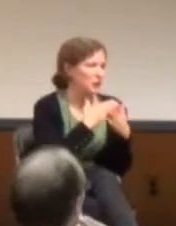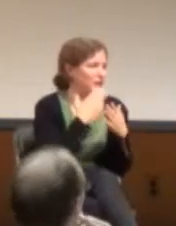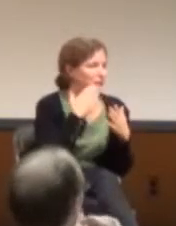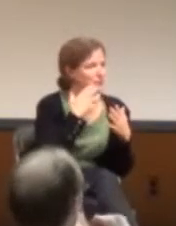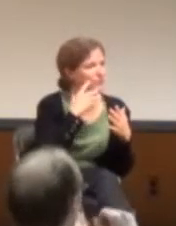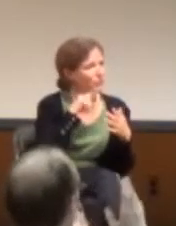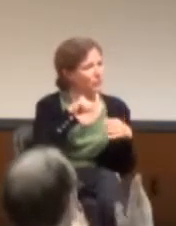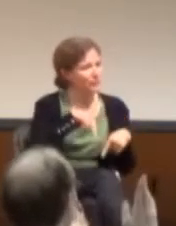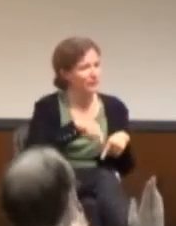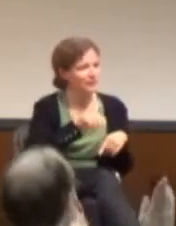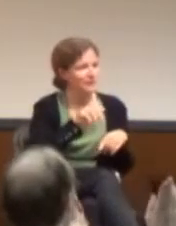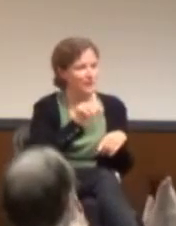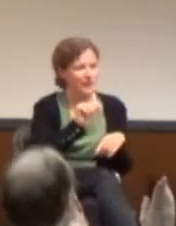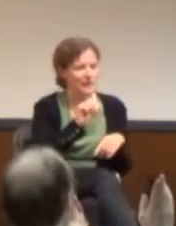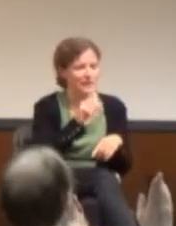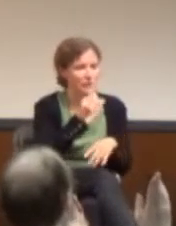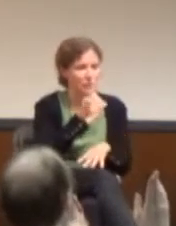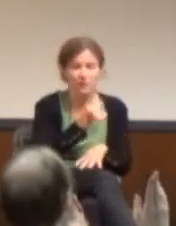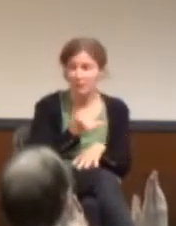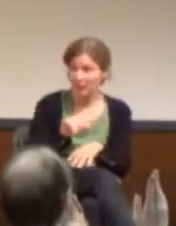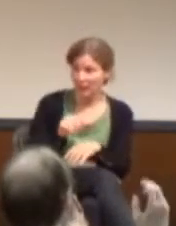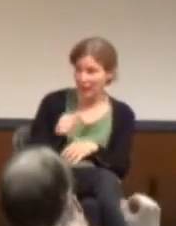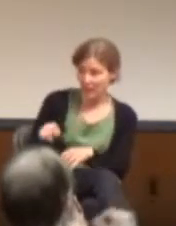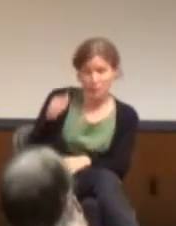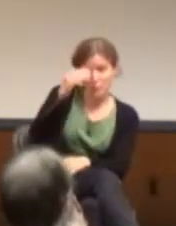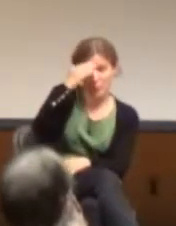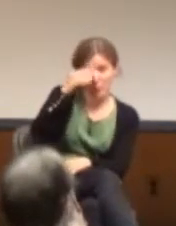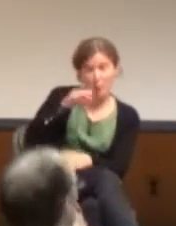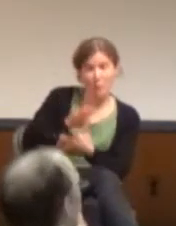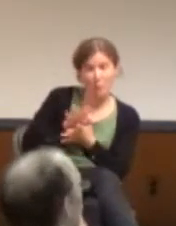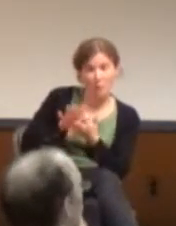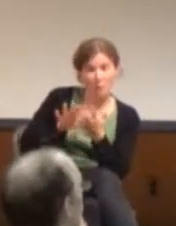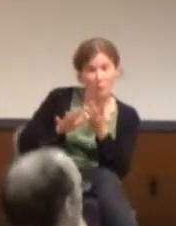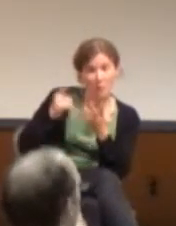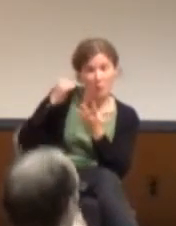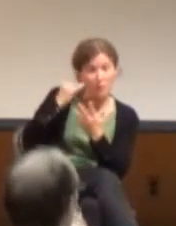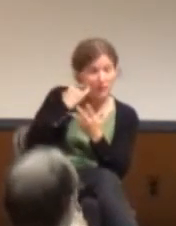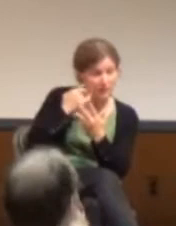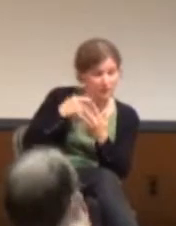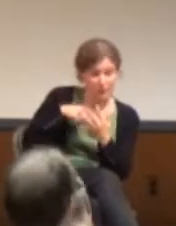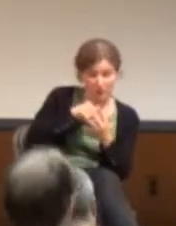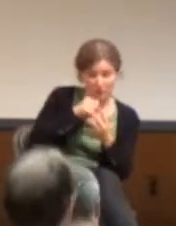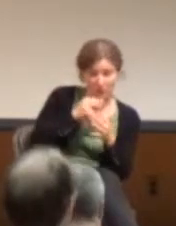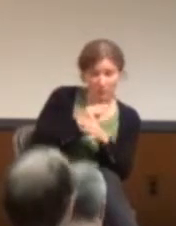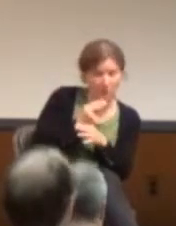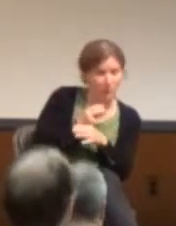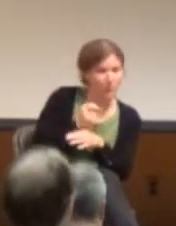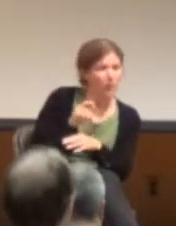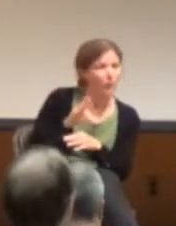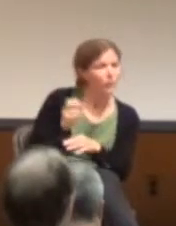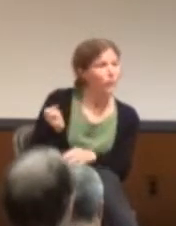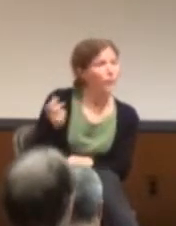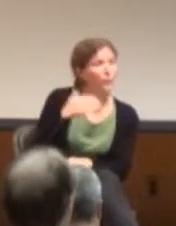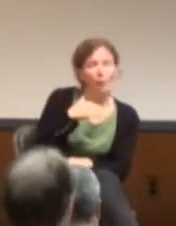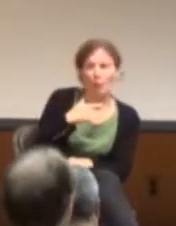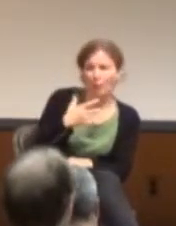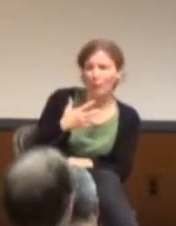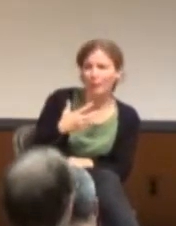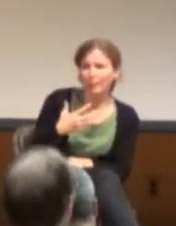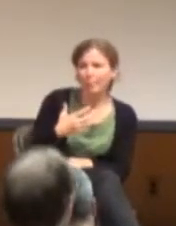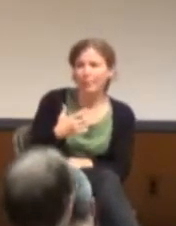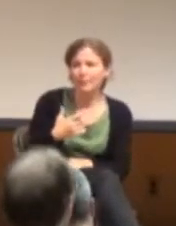but... Are there any that you know of that you were wondering that we don't use, or just throwing that out?